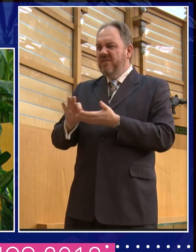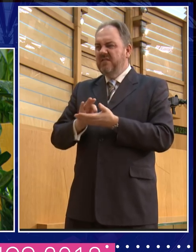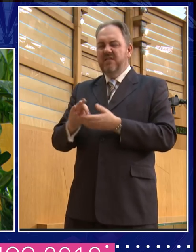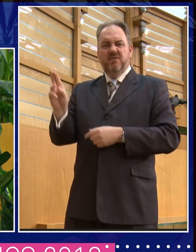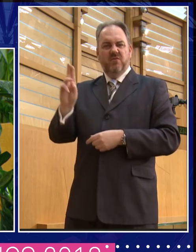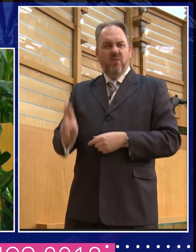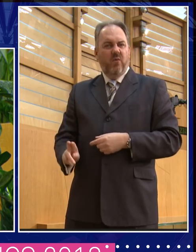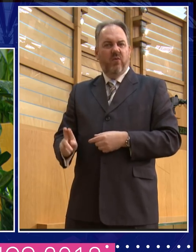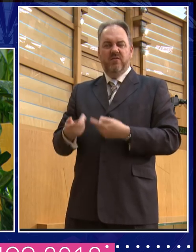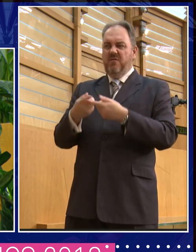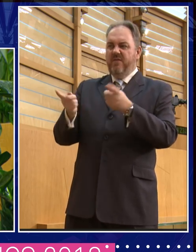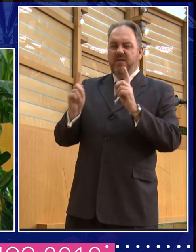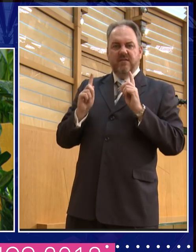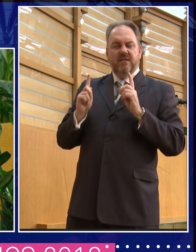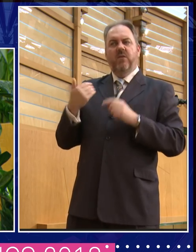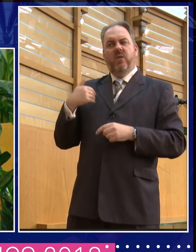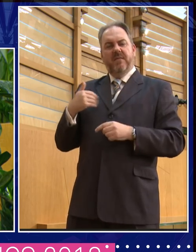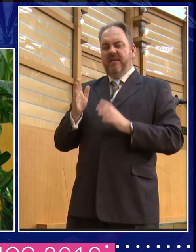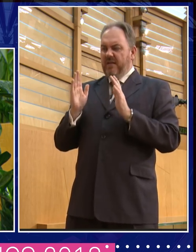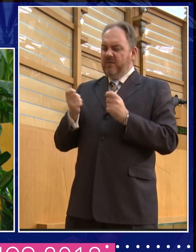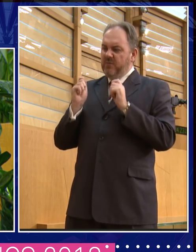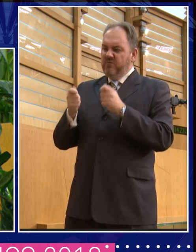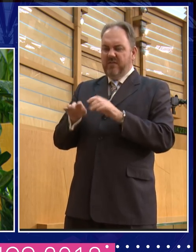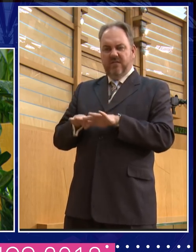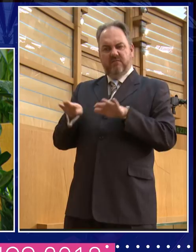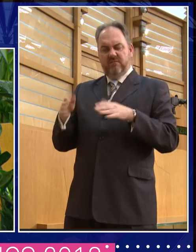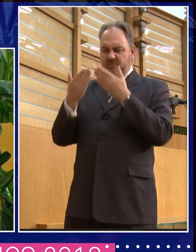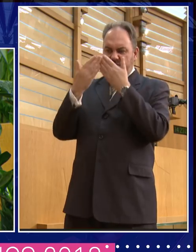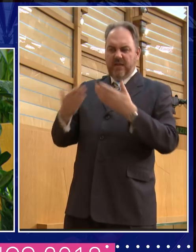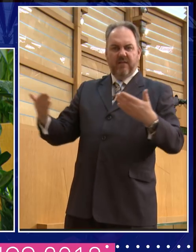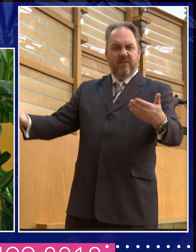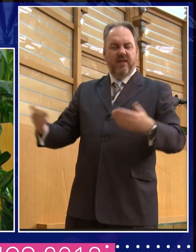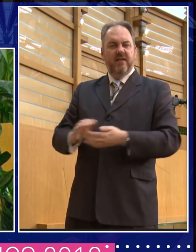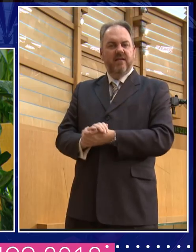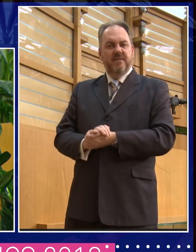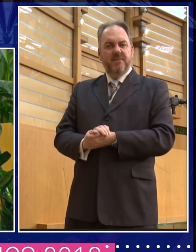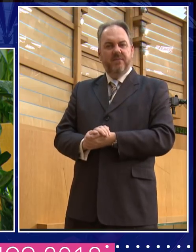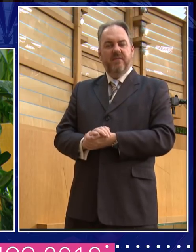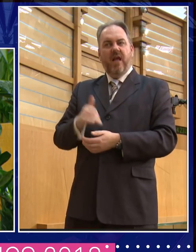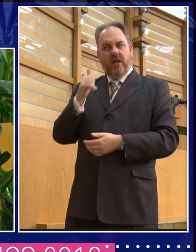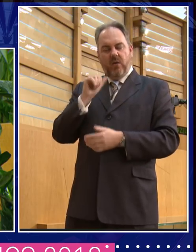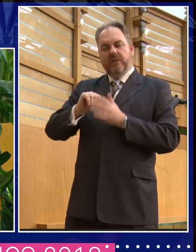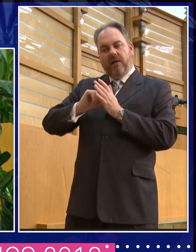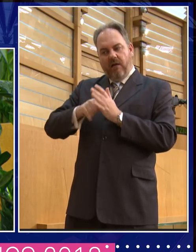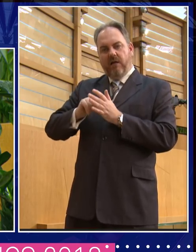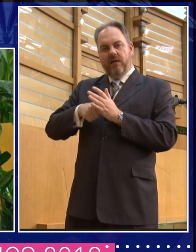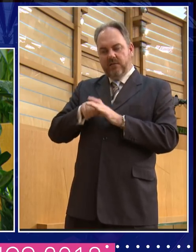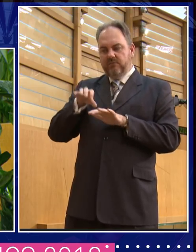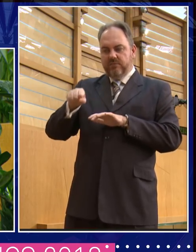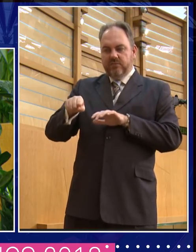universities, you know, that however kind of tortuous the path might be, that was the moment we'll